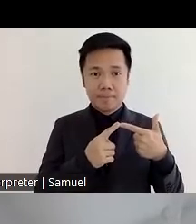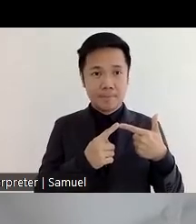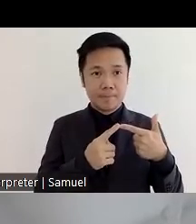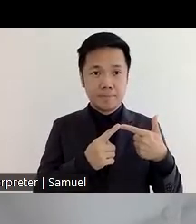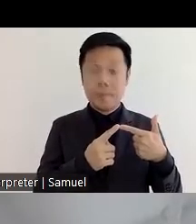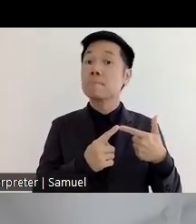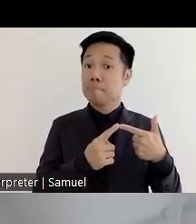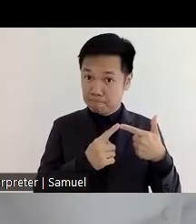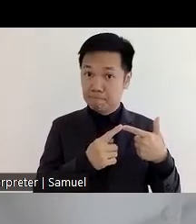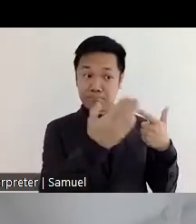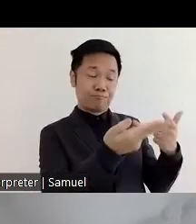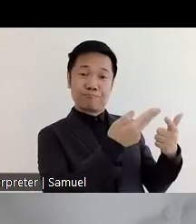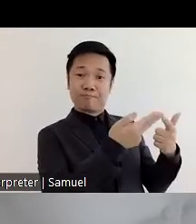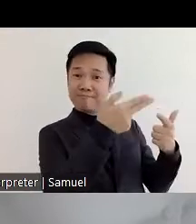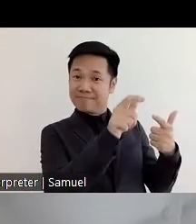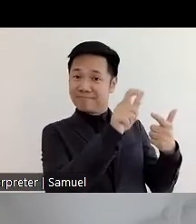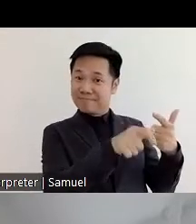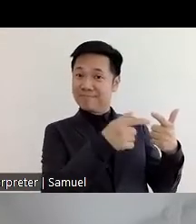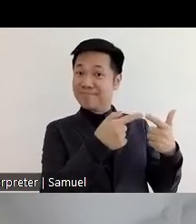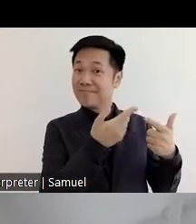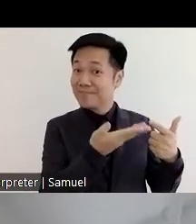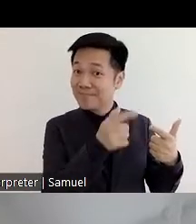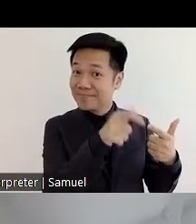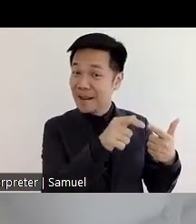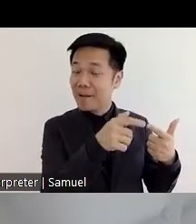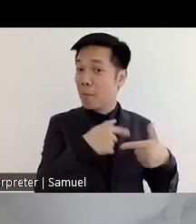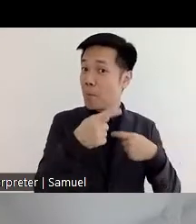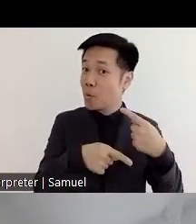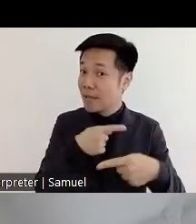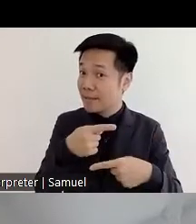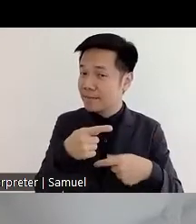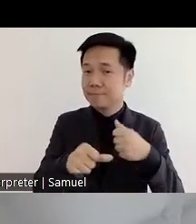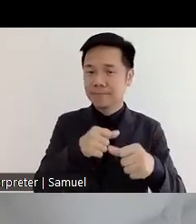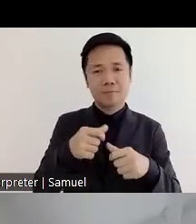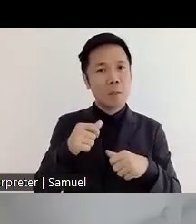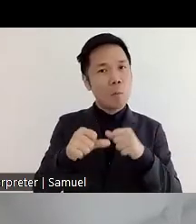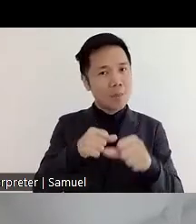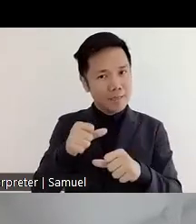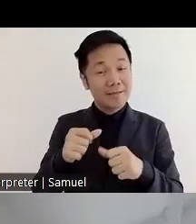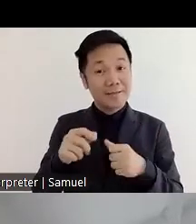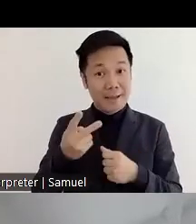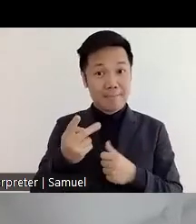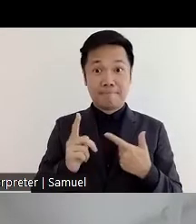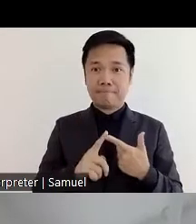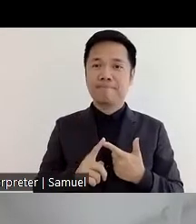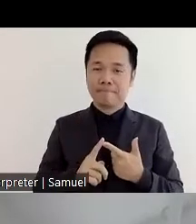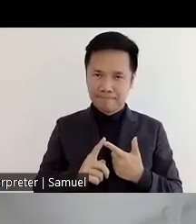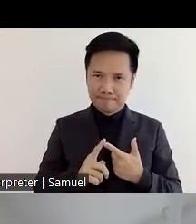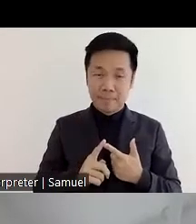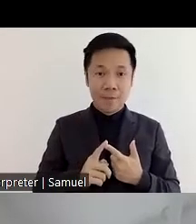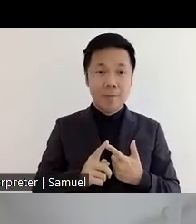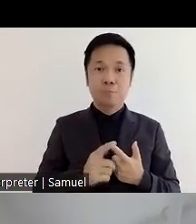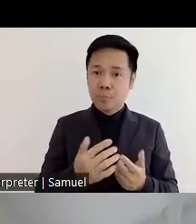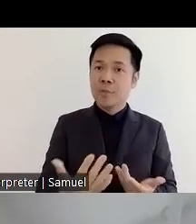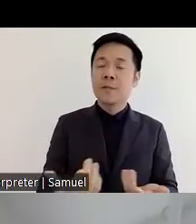So the second uh pro the second part of the process is they come into our training